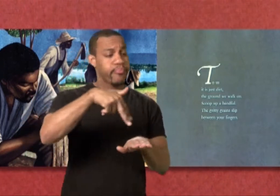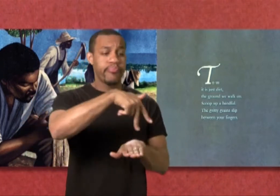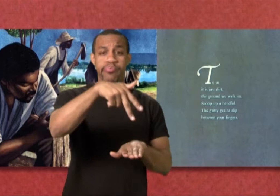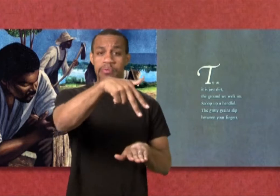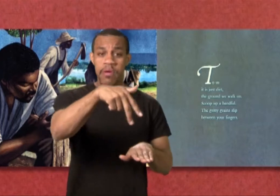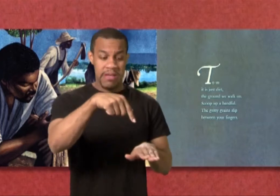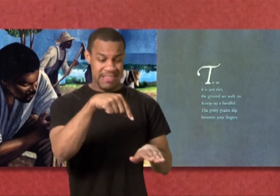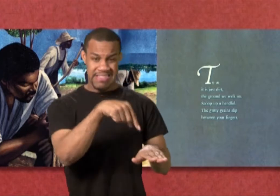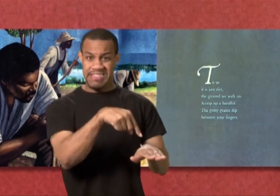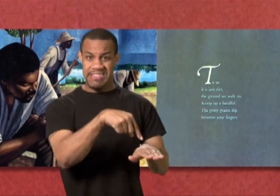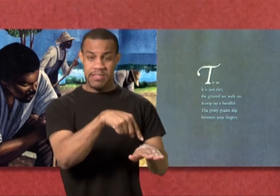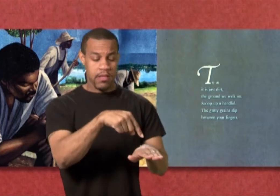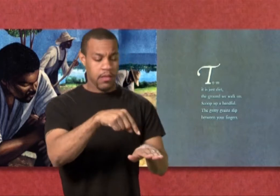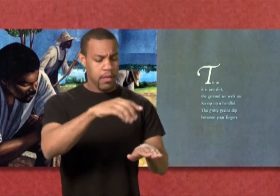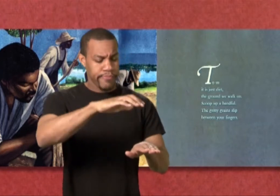grains slip between your fingers.